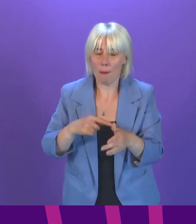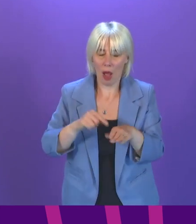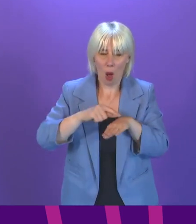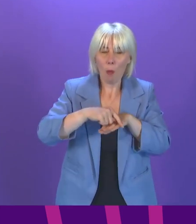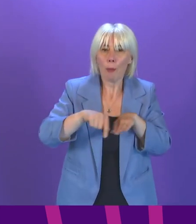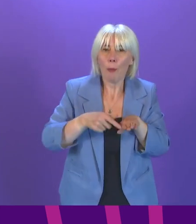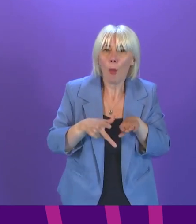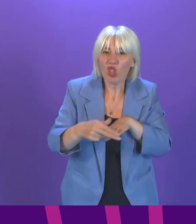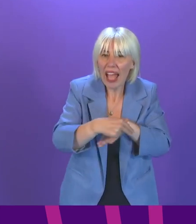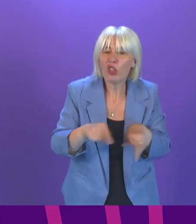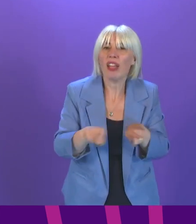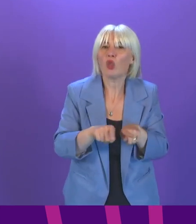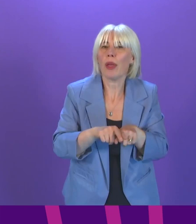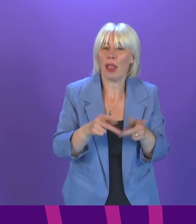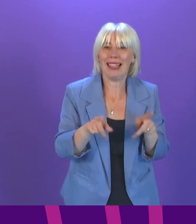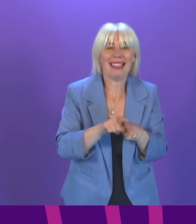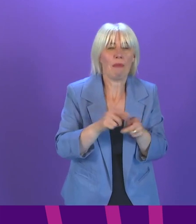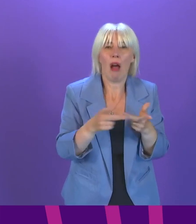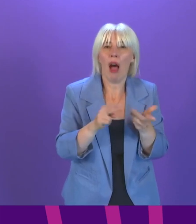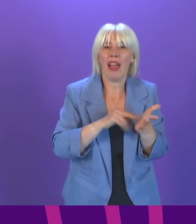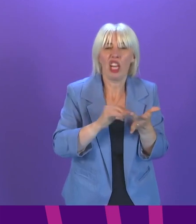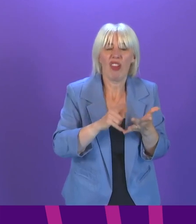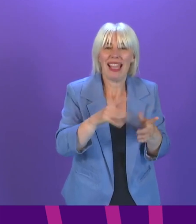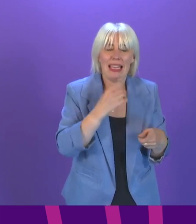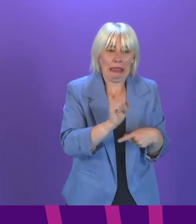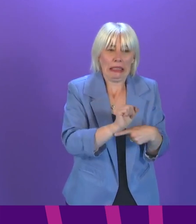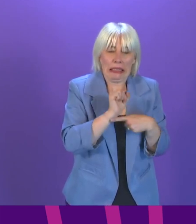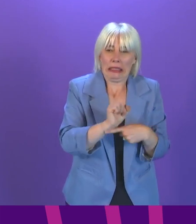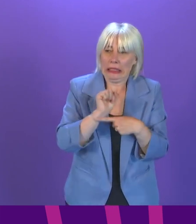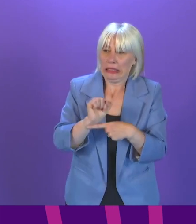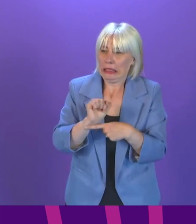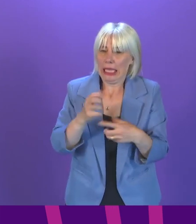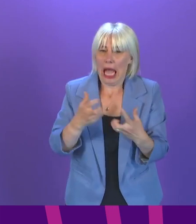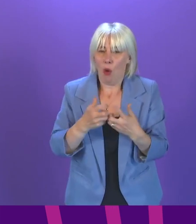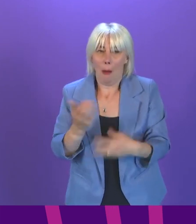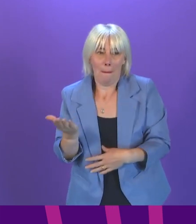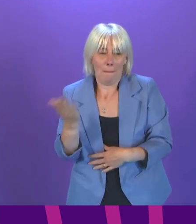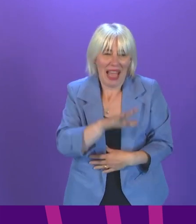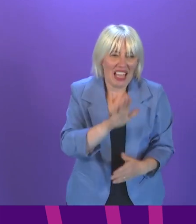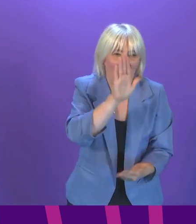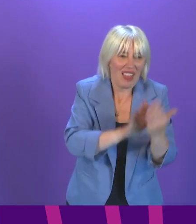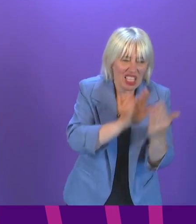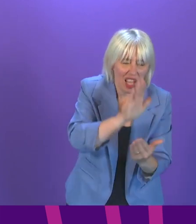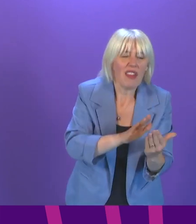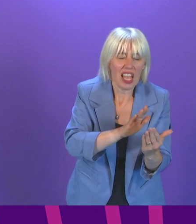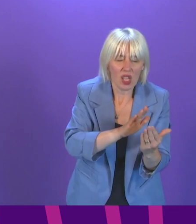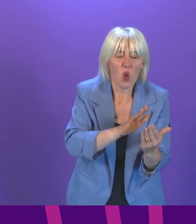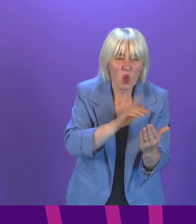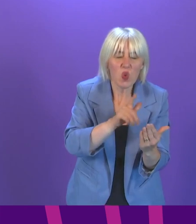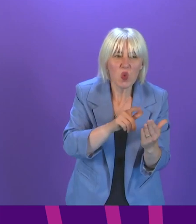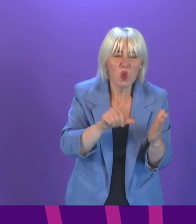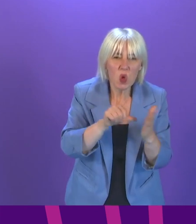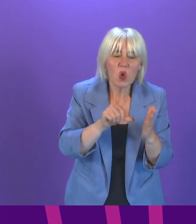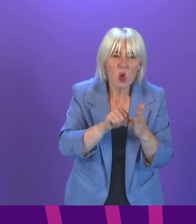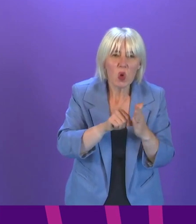lot of other NHS services, the continued constraint on moving back to face-to-face appointments is the continued